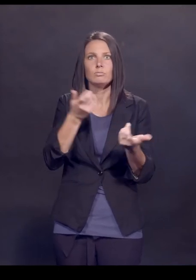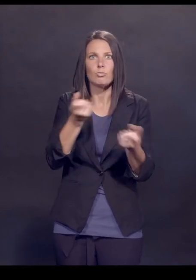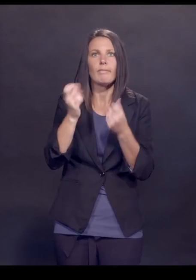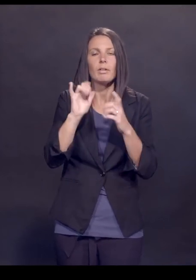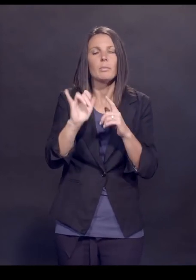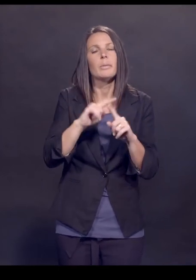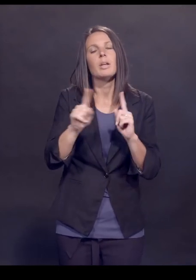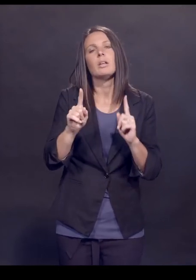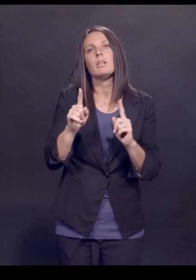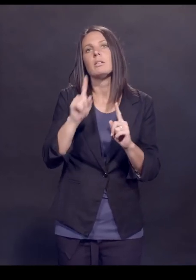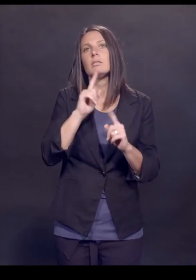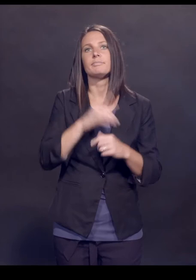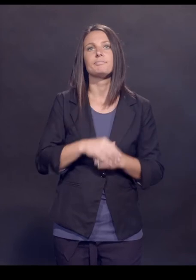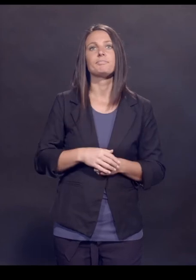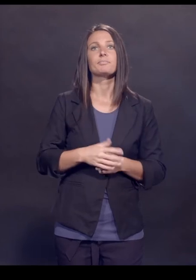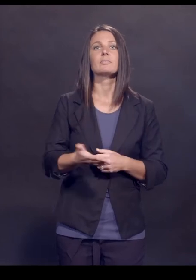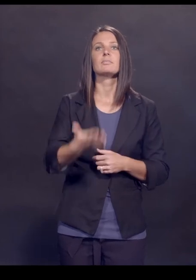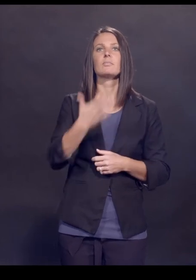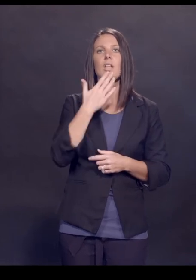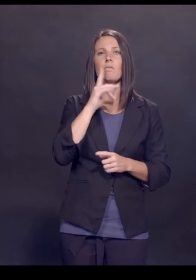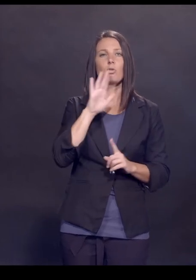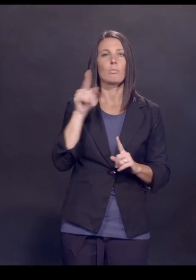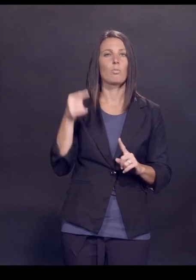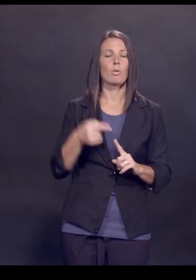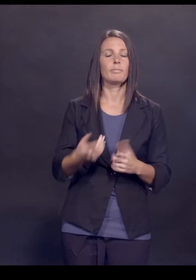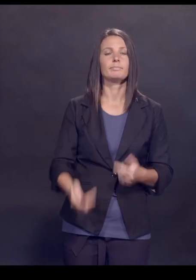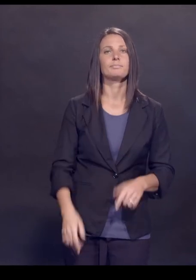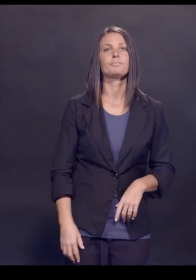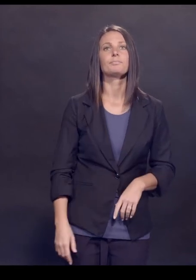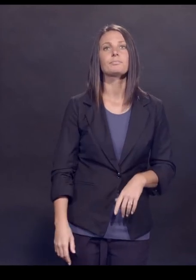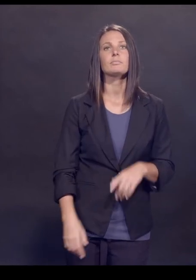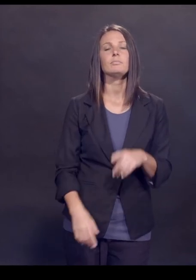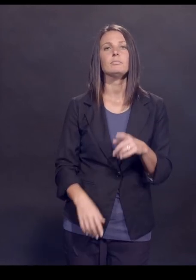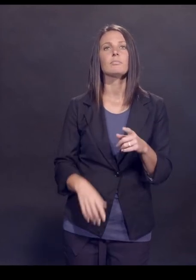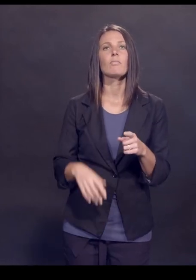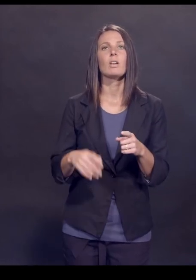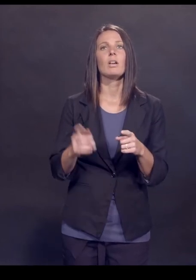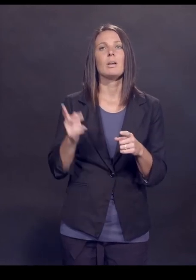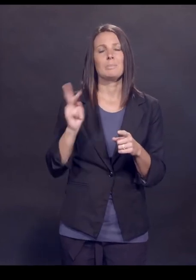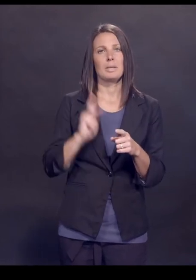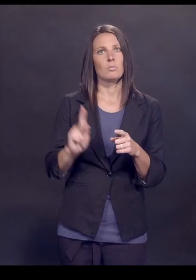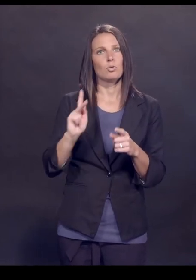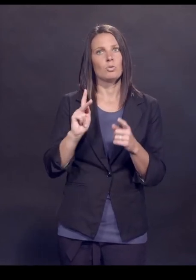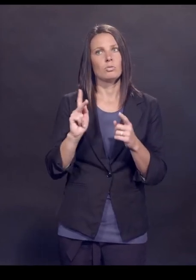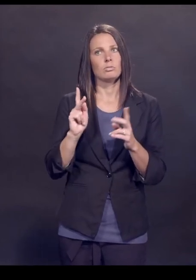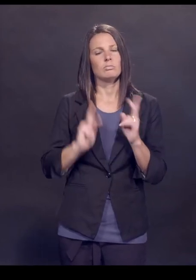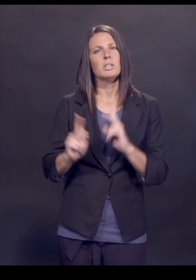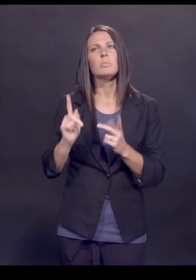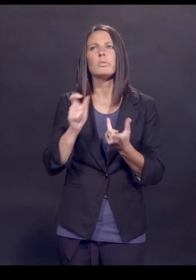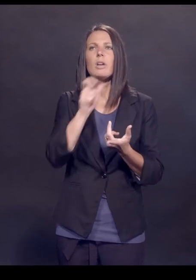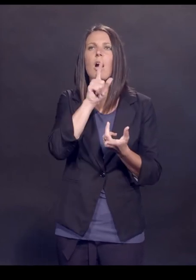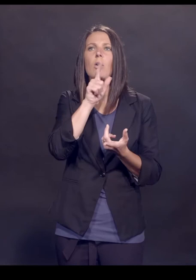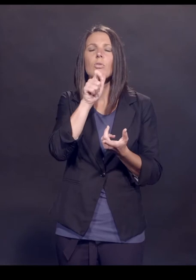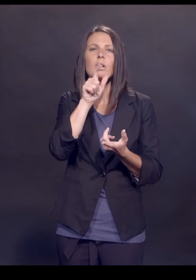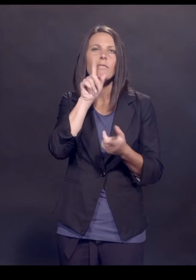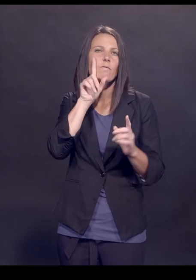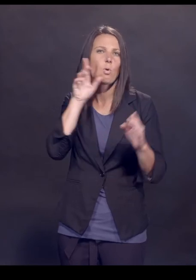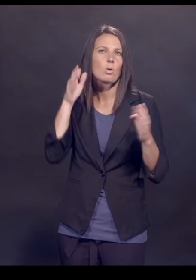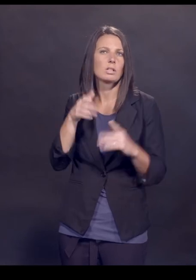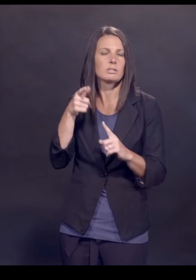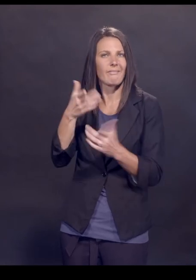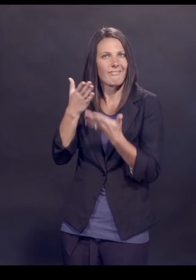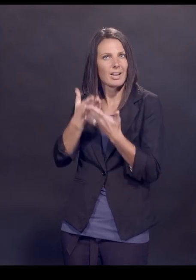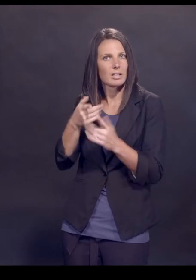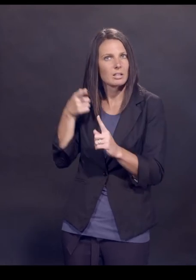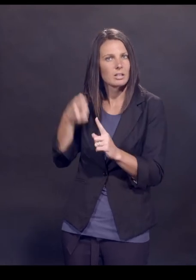Well, thanks, Dr. Offit, for making that point. I think that people are not really focused on the fact that,